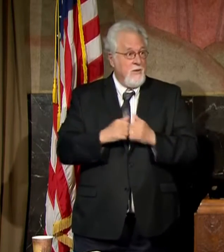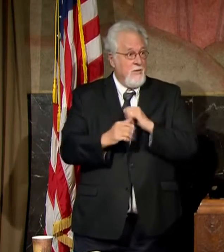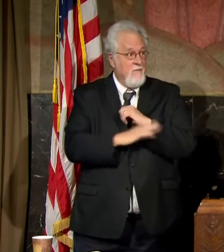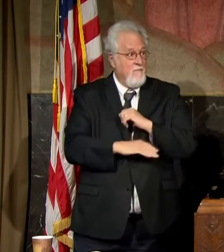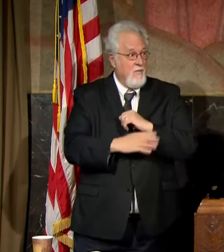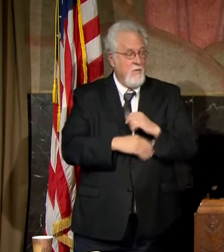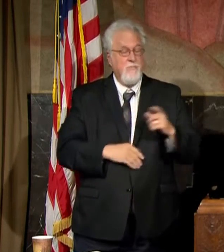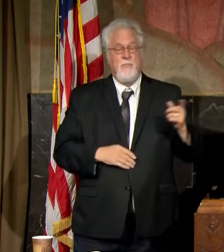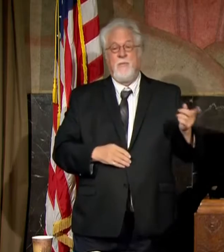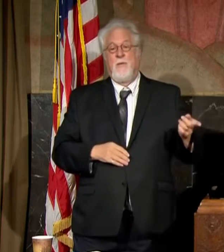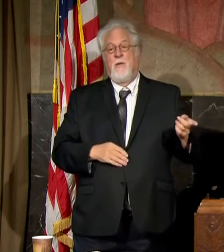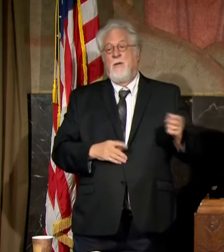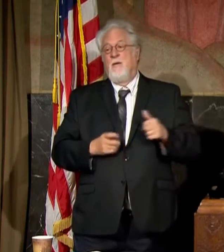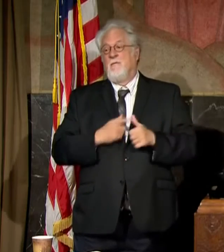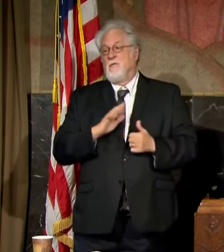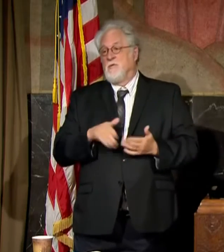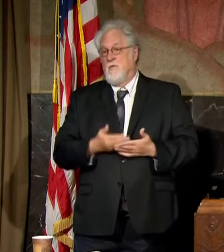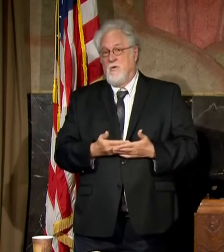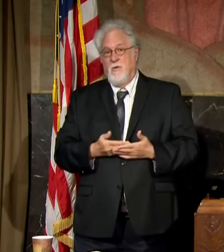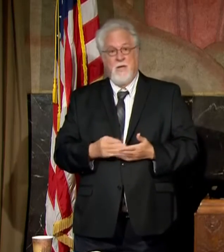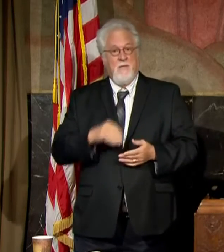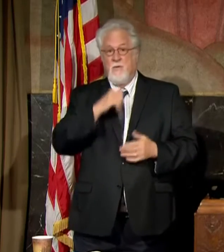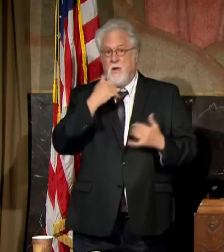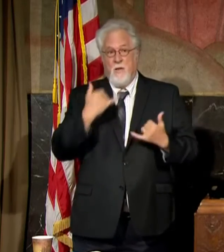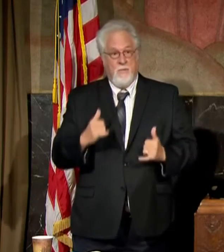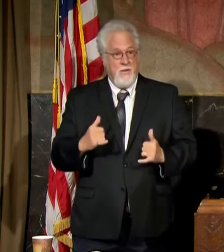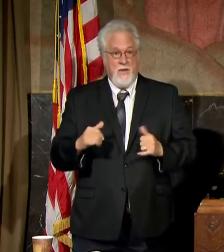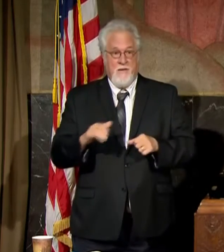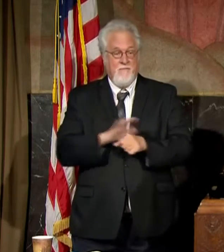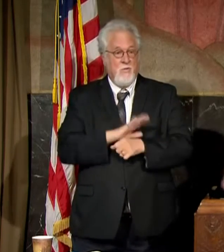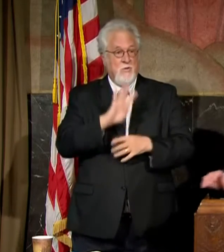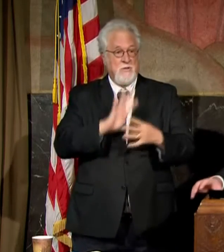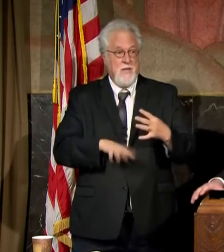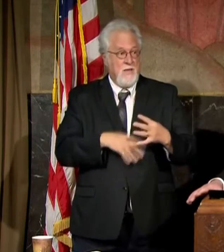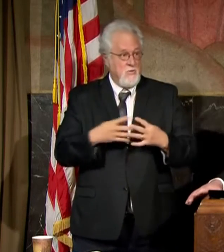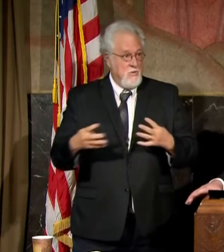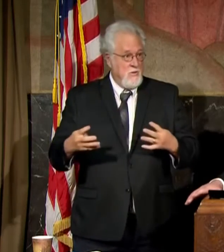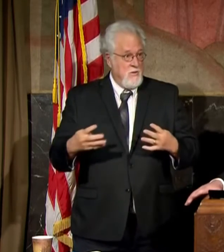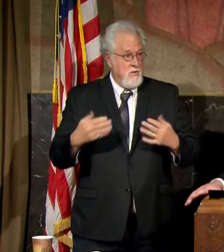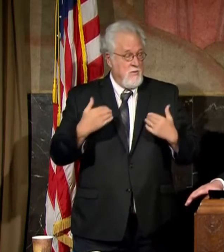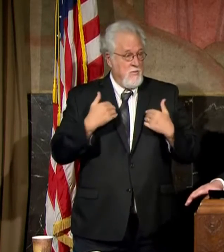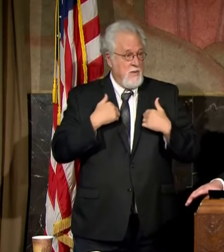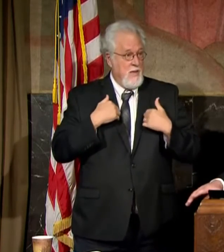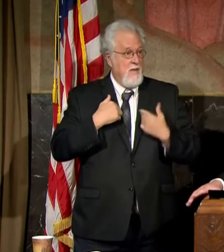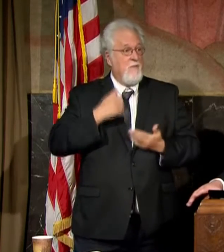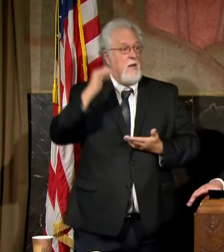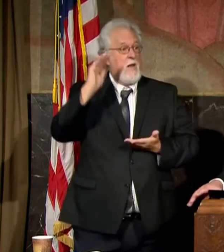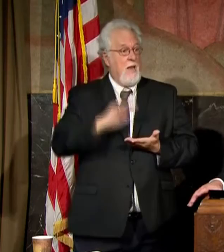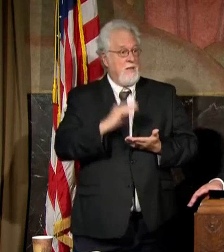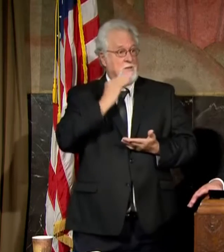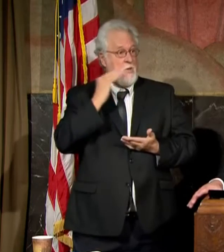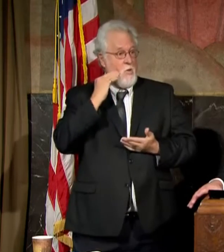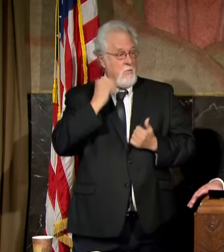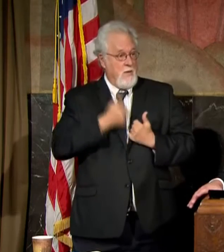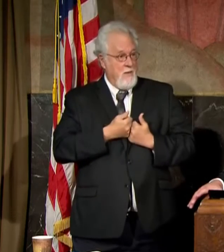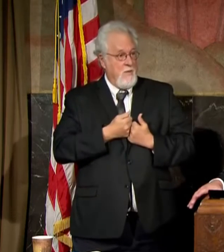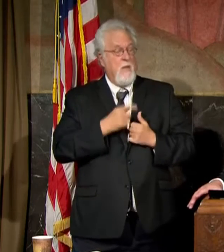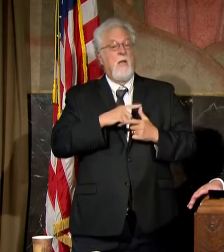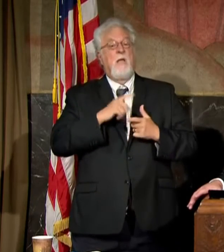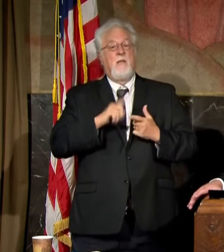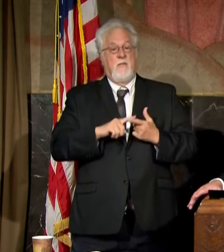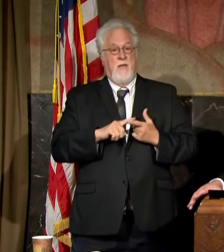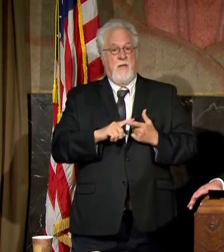Yeah, well, first of all, if they're not going to play the full schedule, and we have fewer home games, then it will